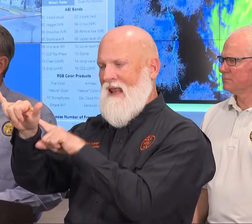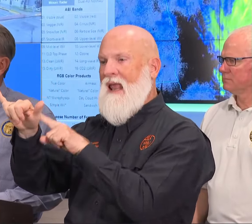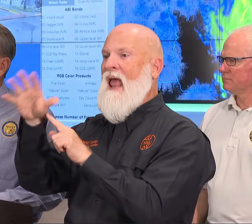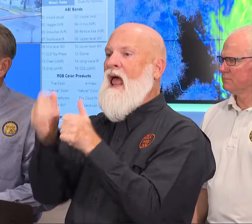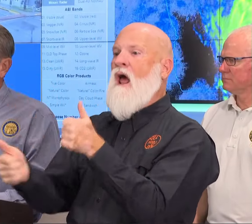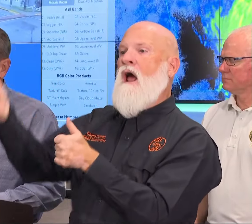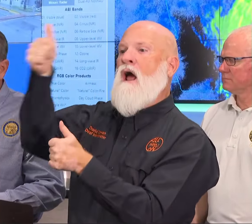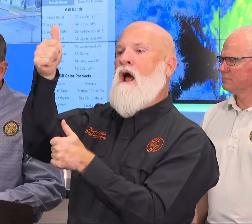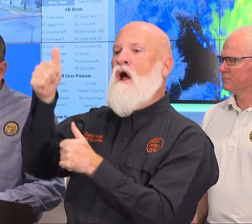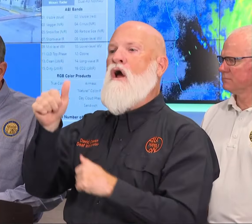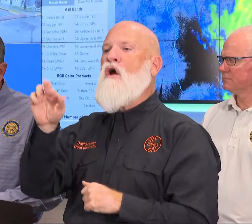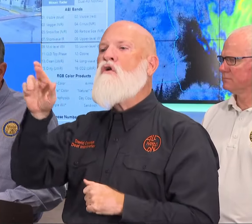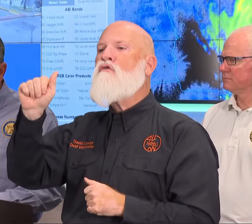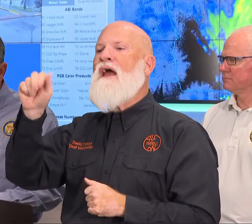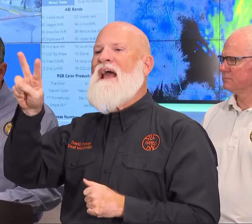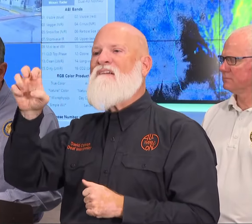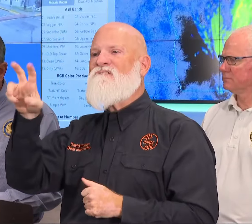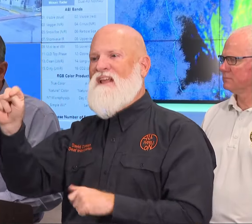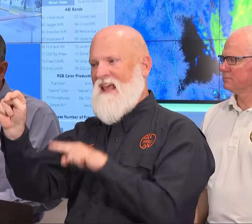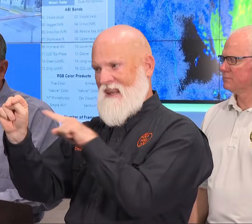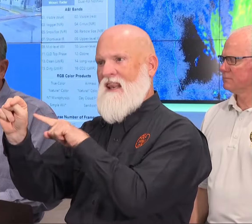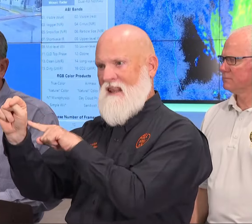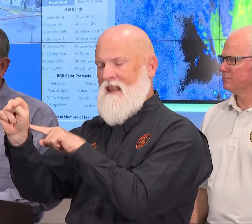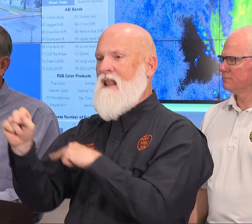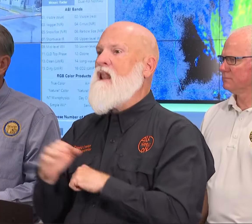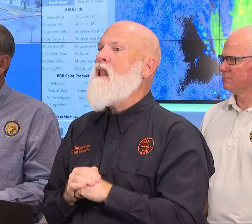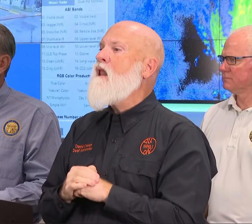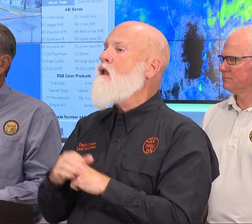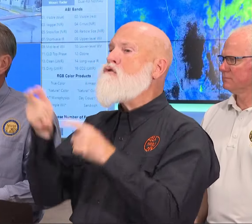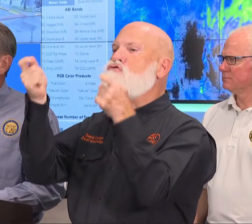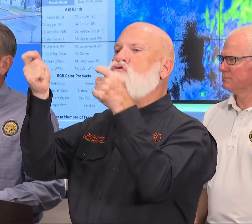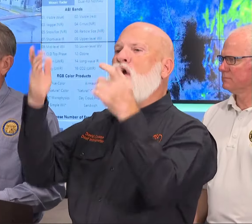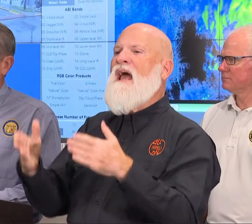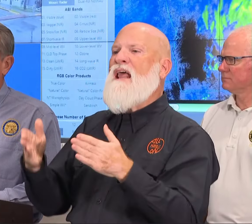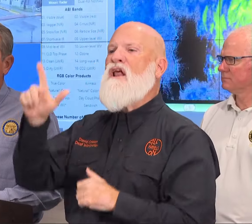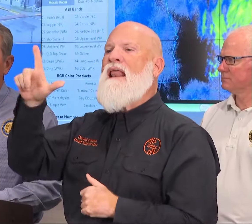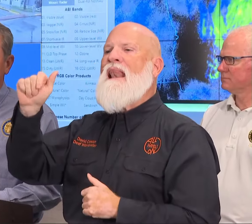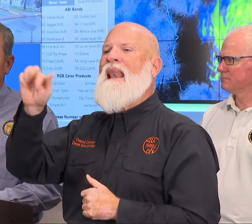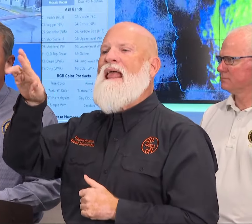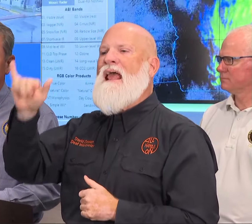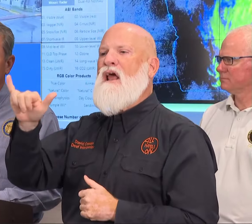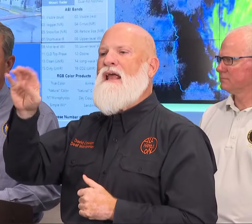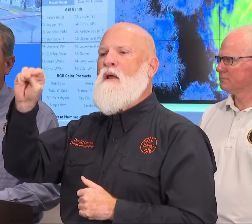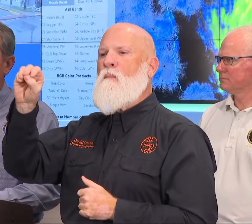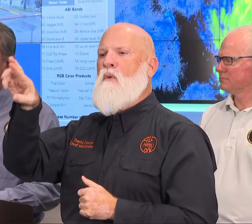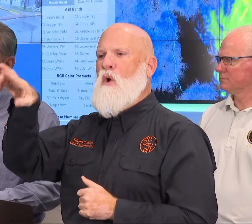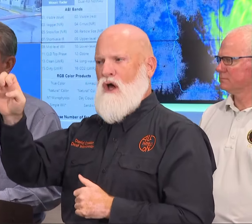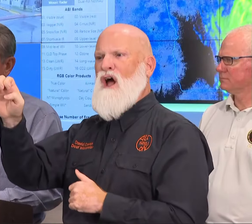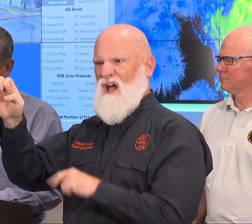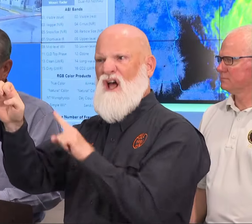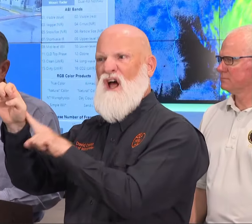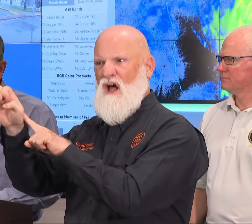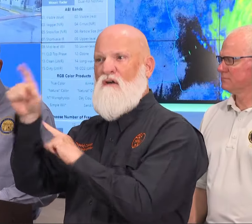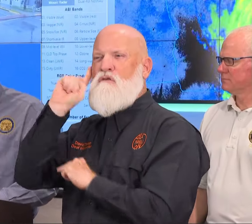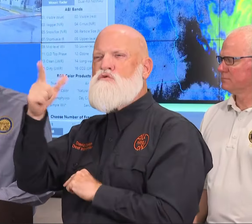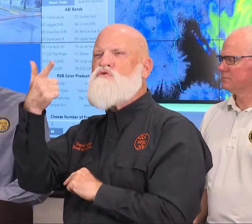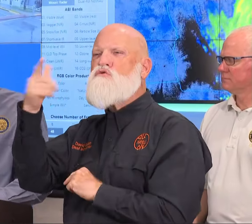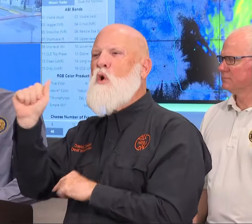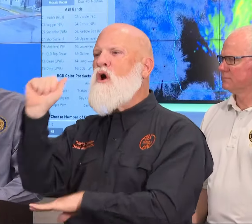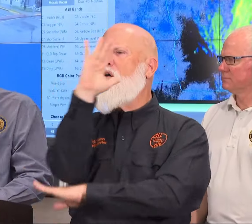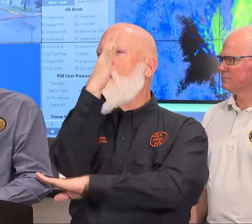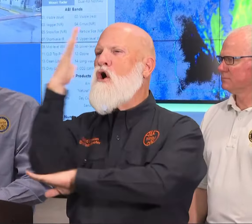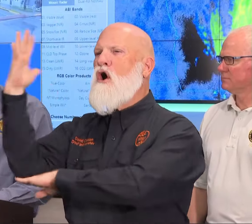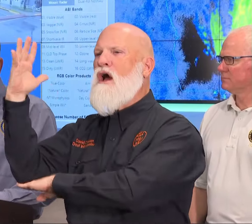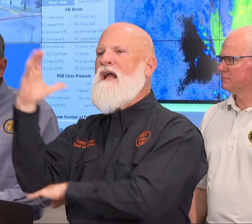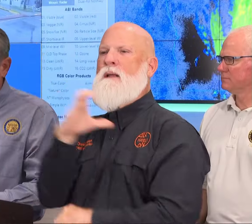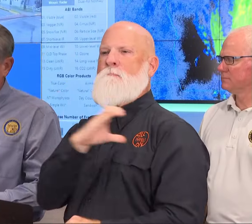Director Lowry Moore and the Georgia Forestry Commission and then I know Commissioner Tyler Harper Agriculture Commissioner